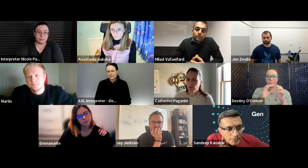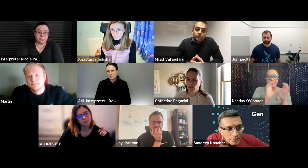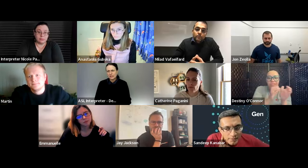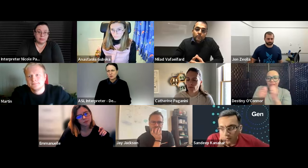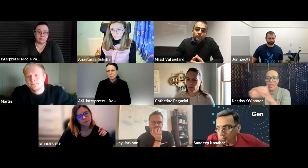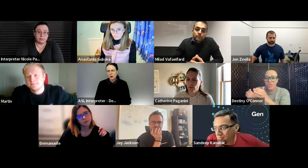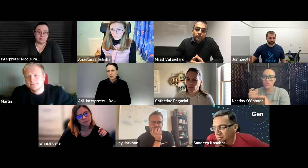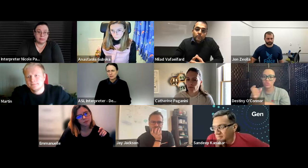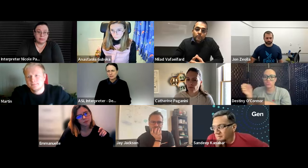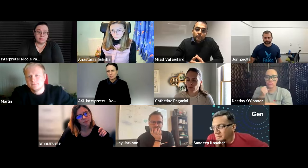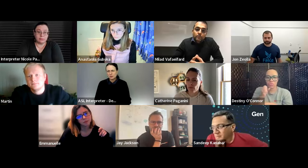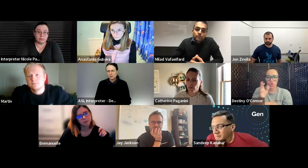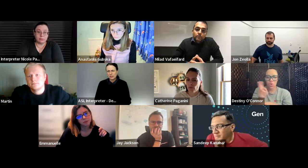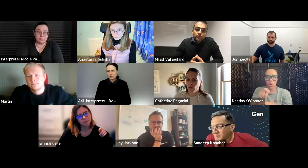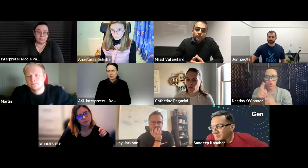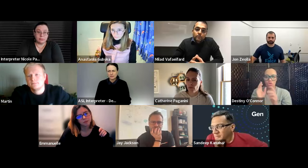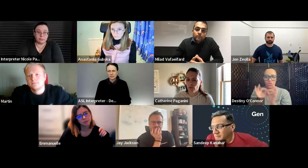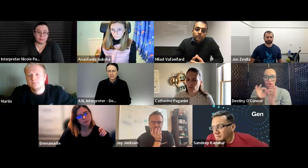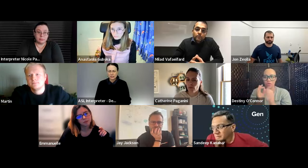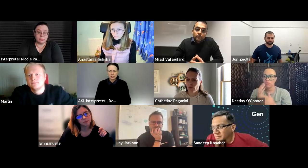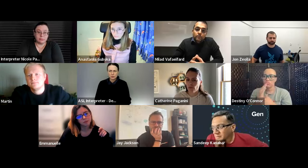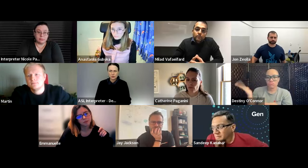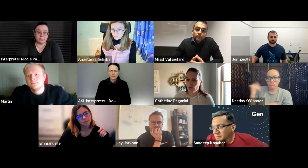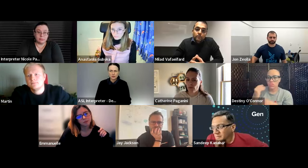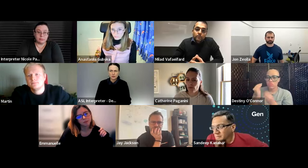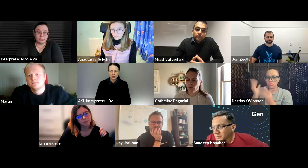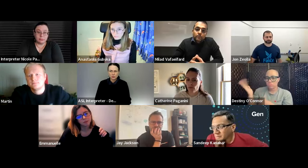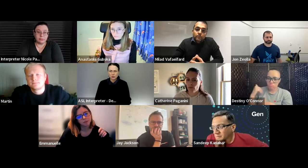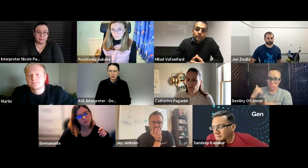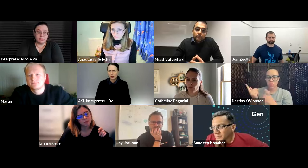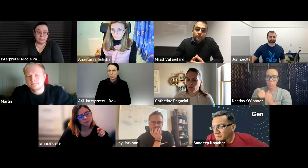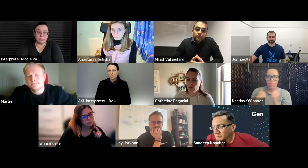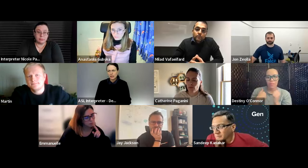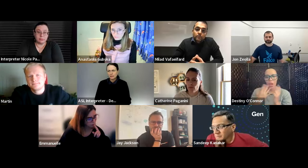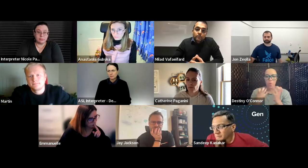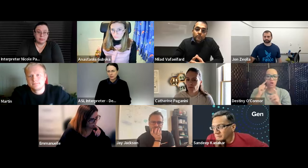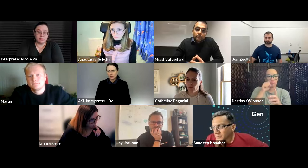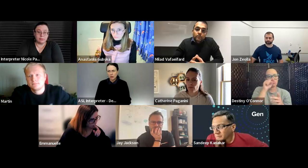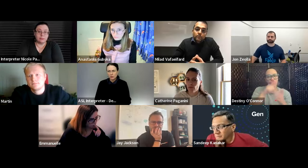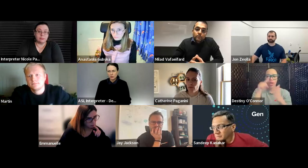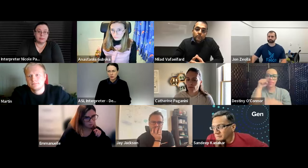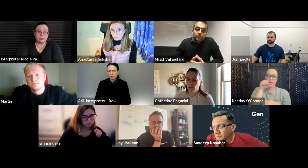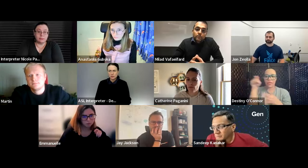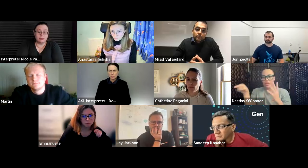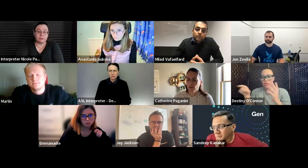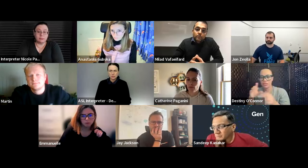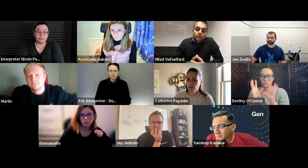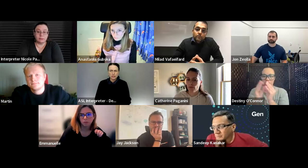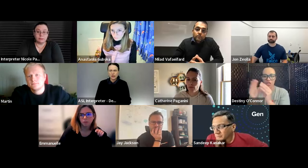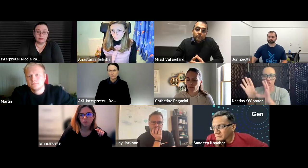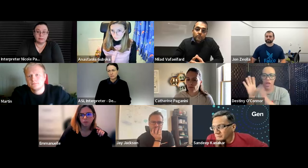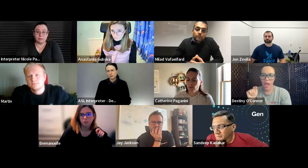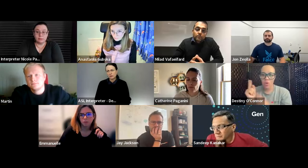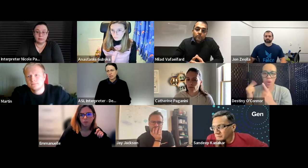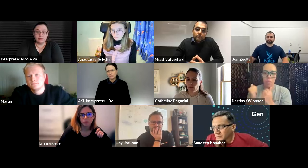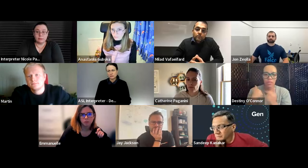let's see if you want to think about different sections where you have your own interpreter and bring them along with you so that you can